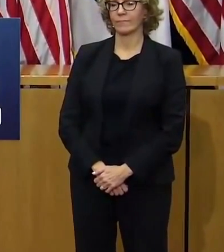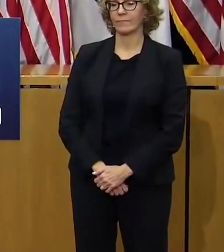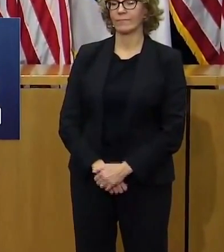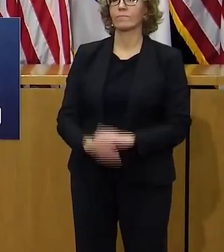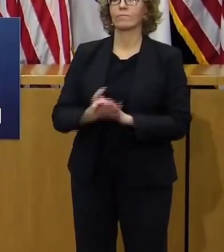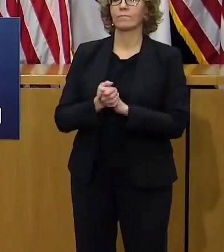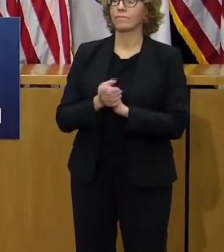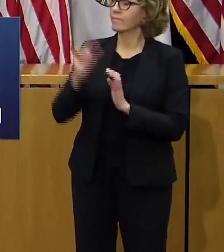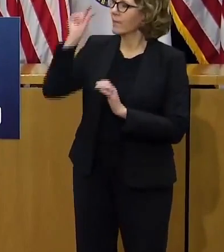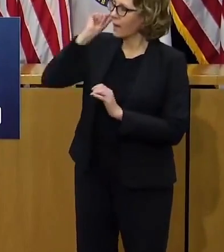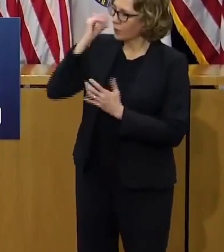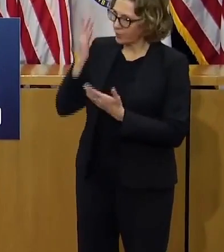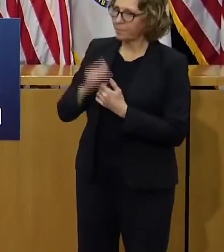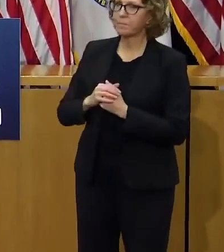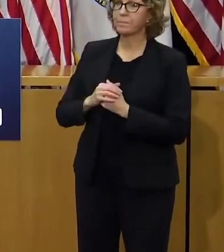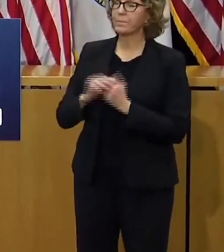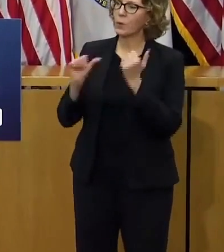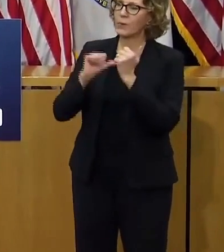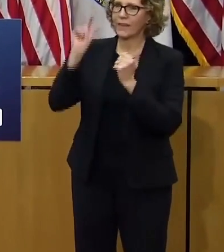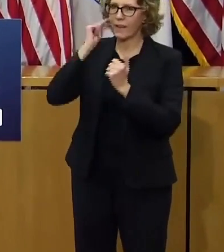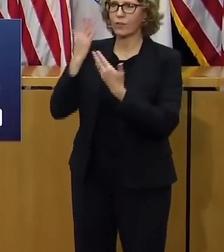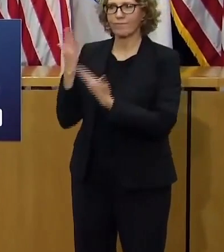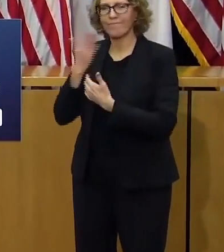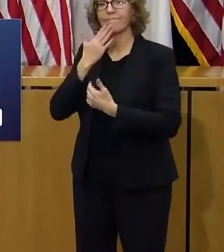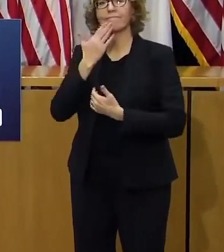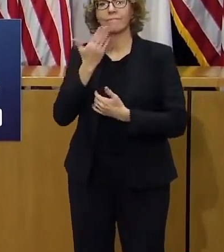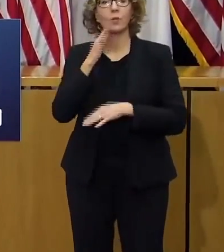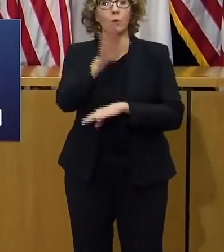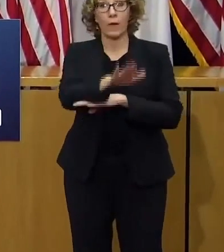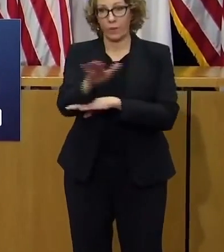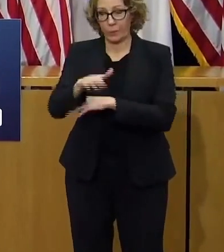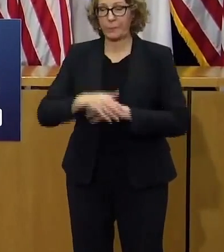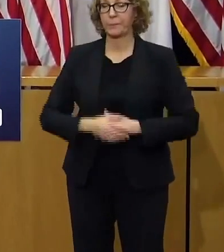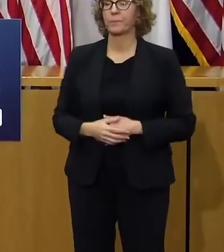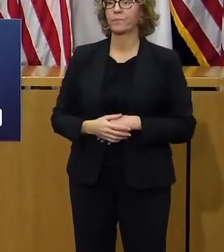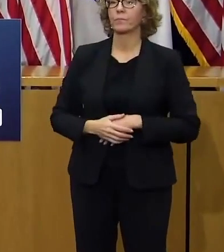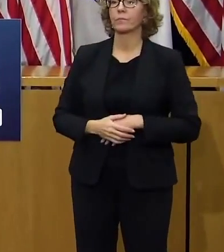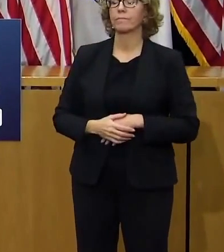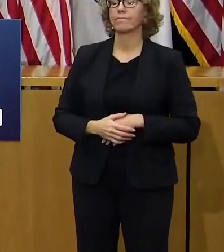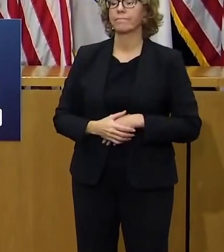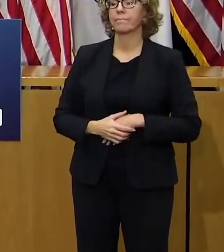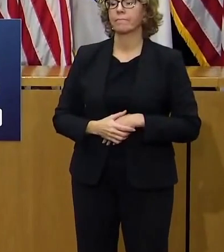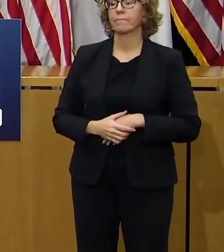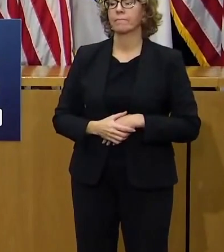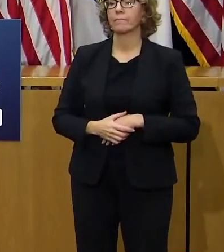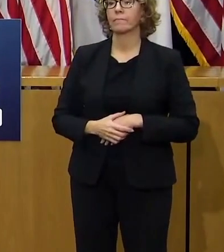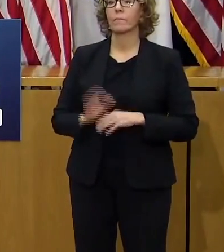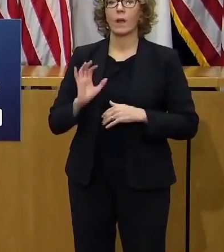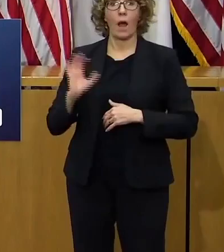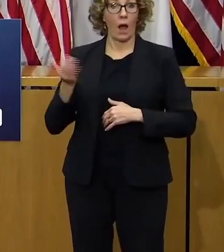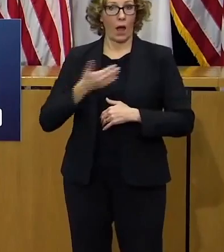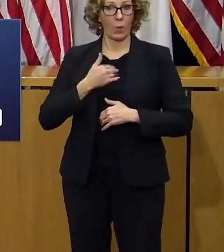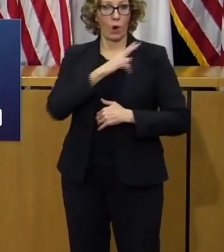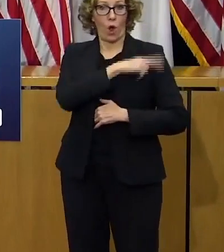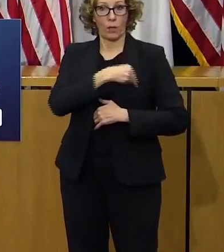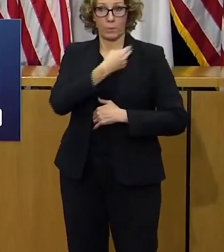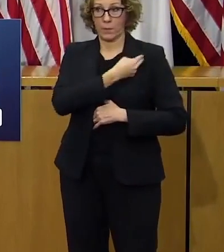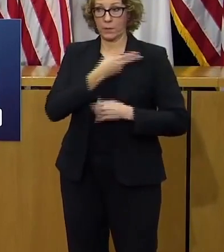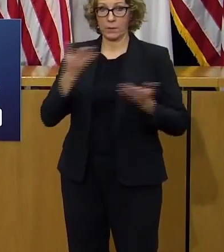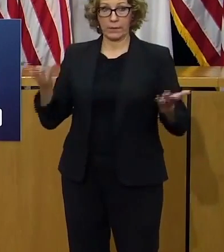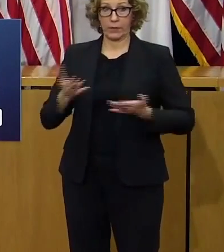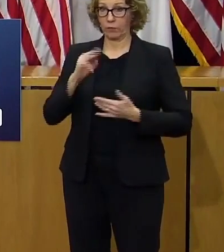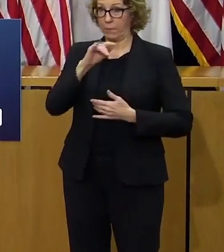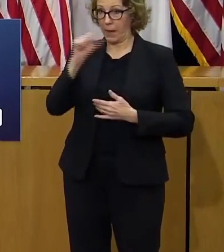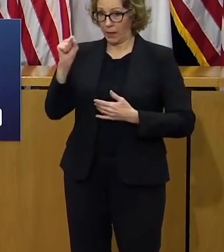governor lieutenant governor good afternoon it goes without saying that our community hospitals and our community health centers